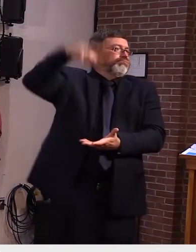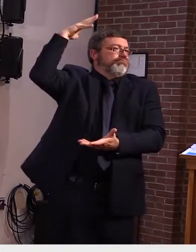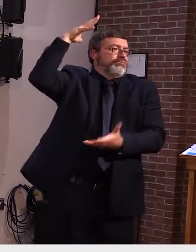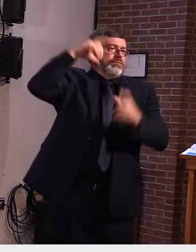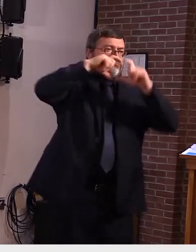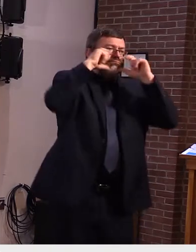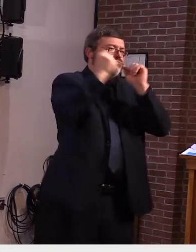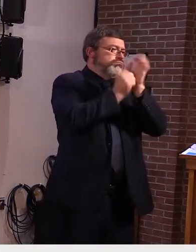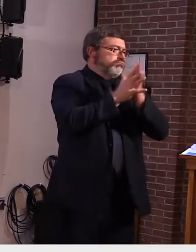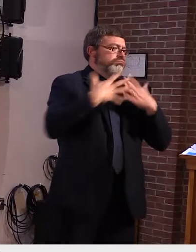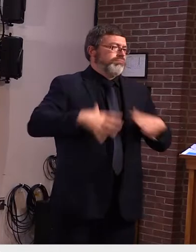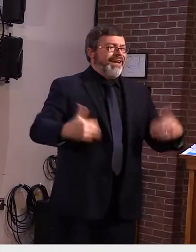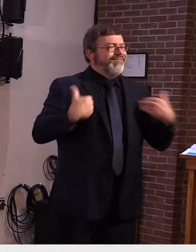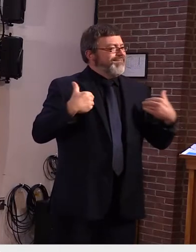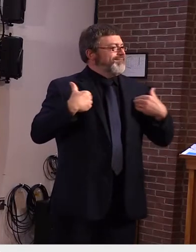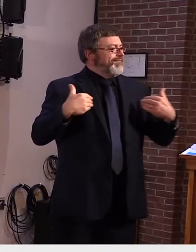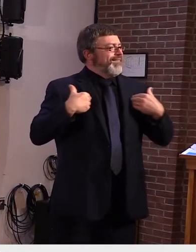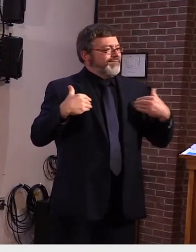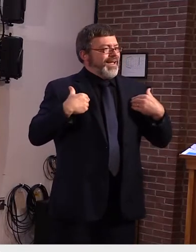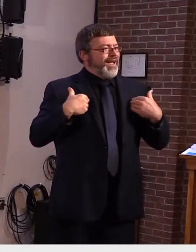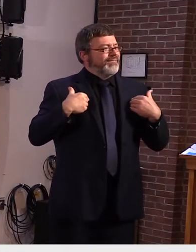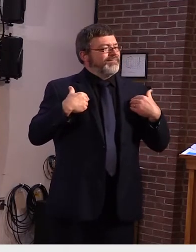handle uh correctional officers